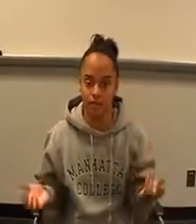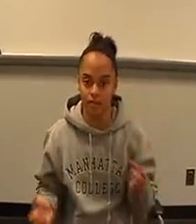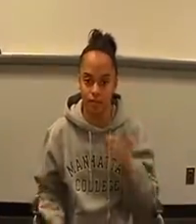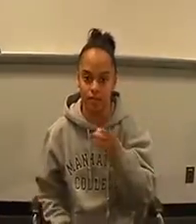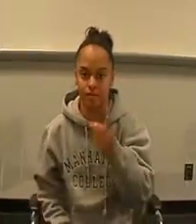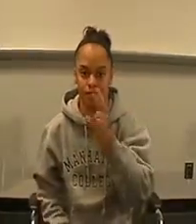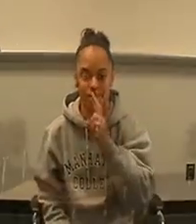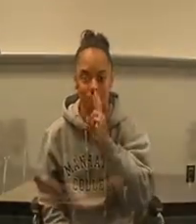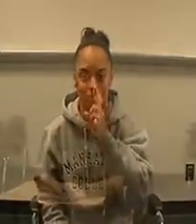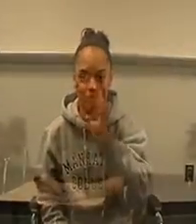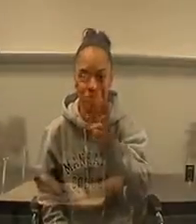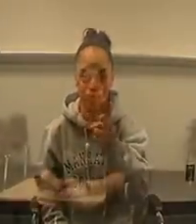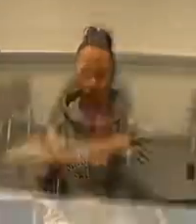where you are.